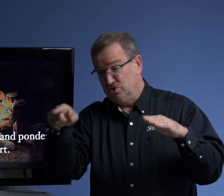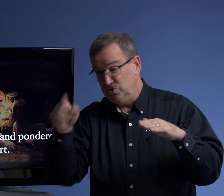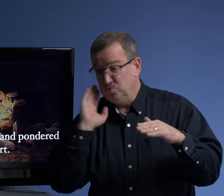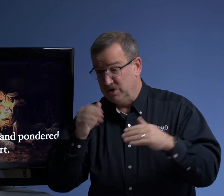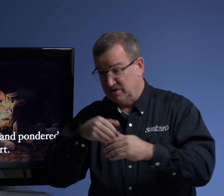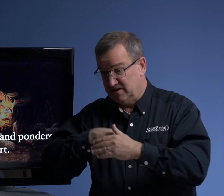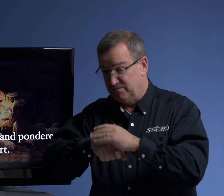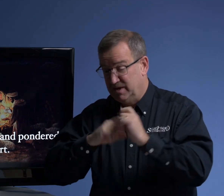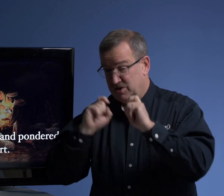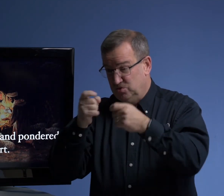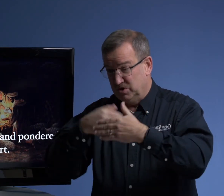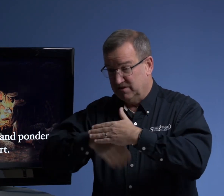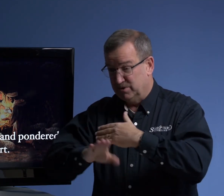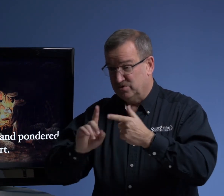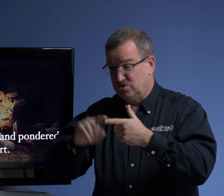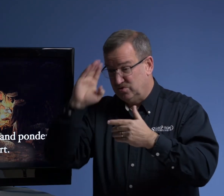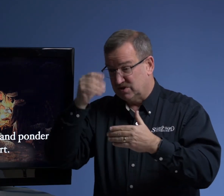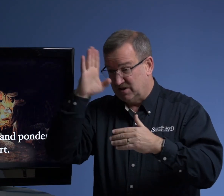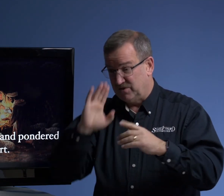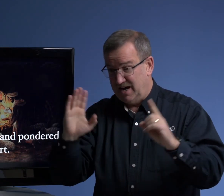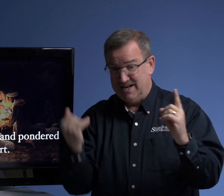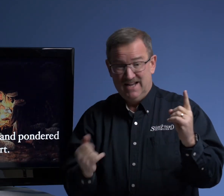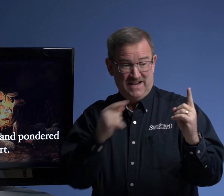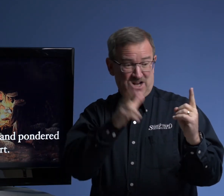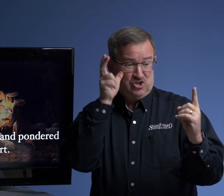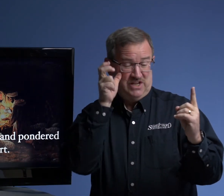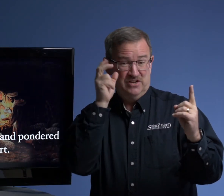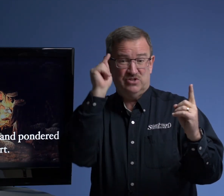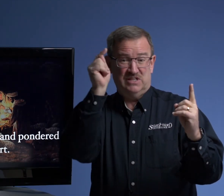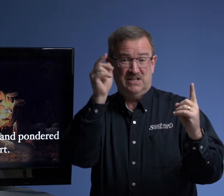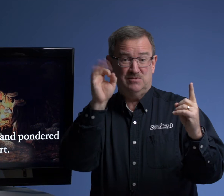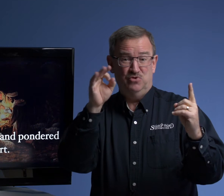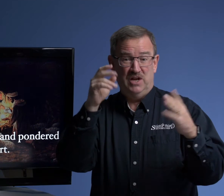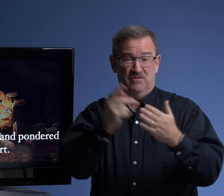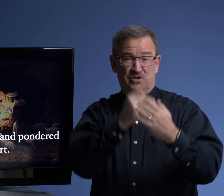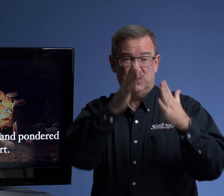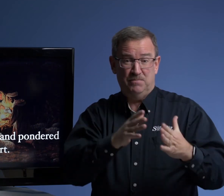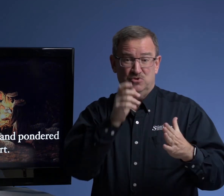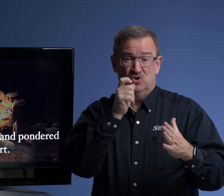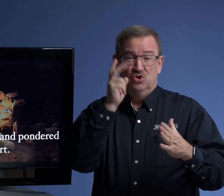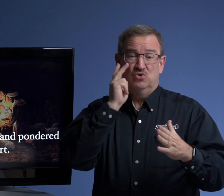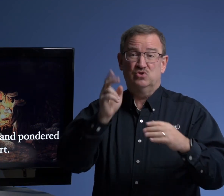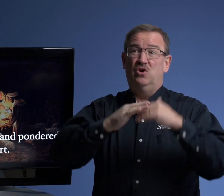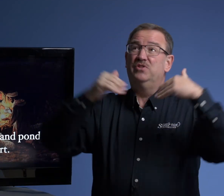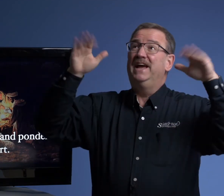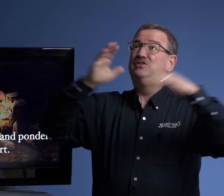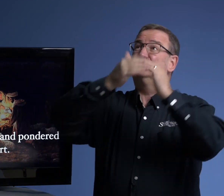You will give, you will give birth to the son of God. Now she hears the testimony of the shepherds who saw the angels